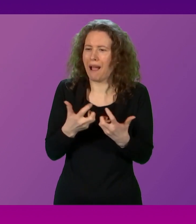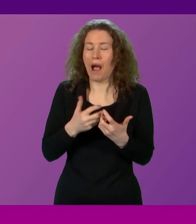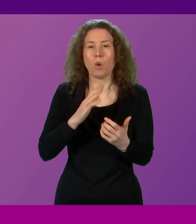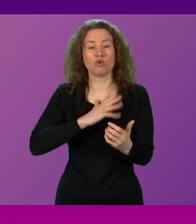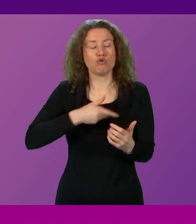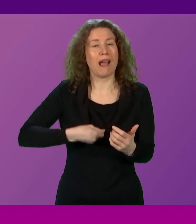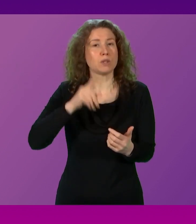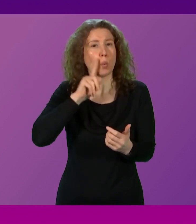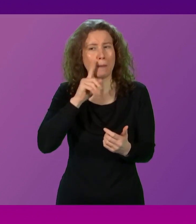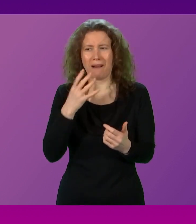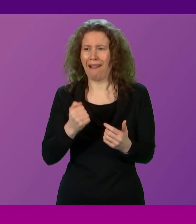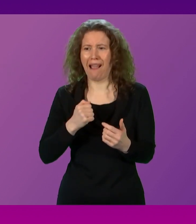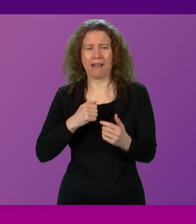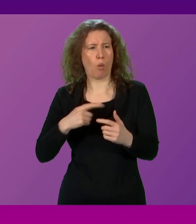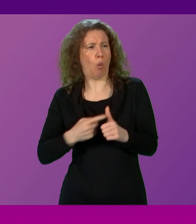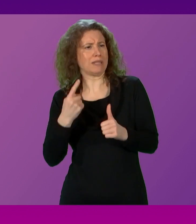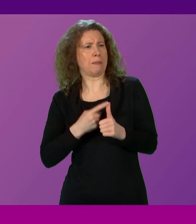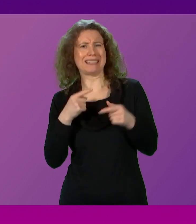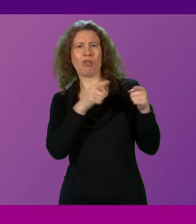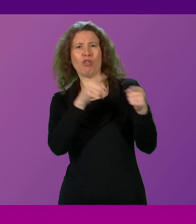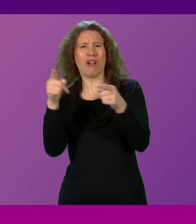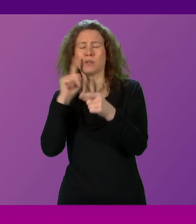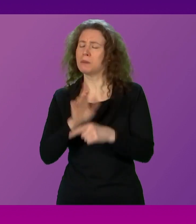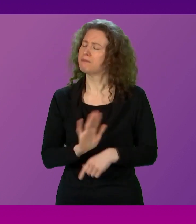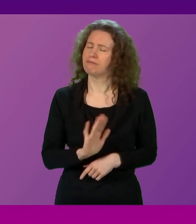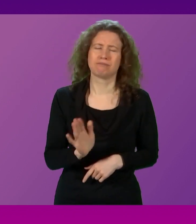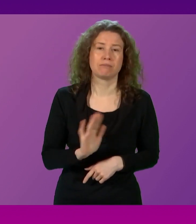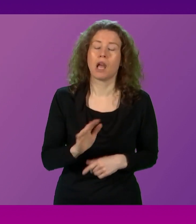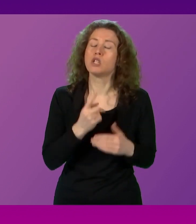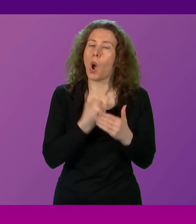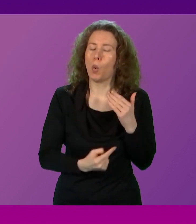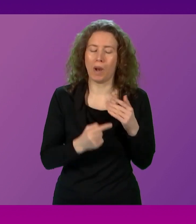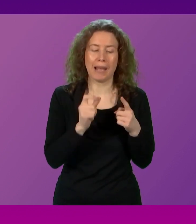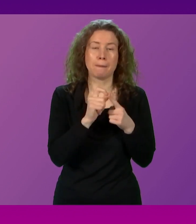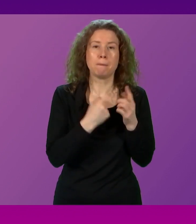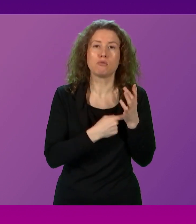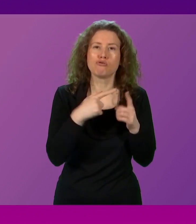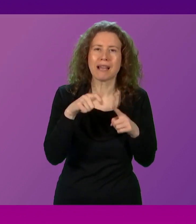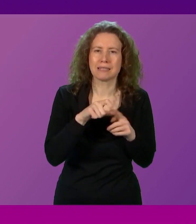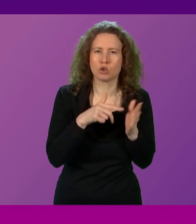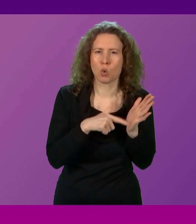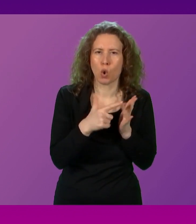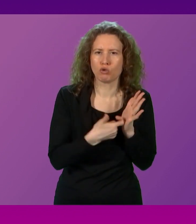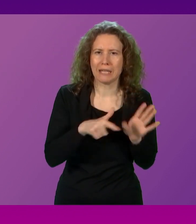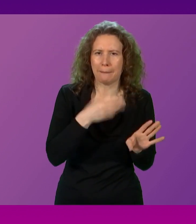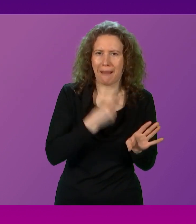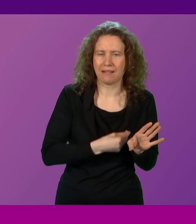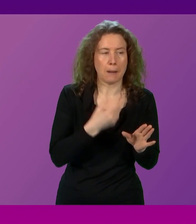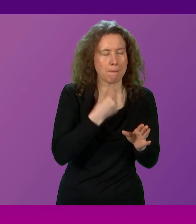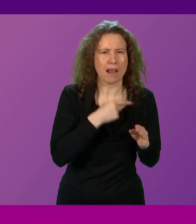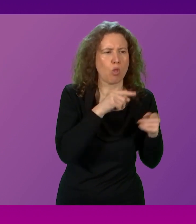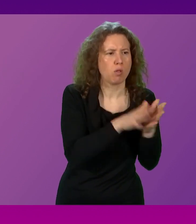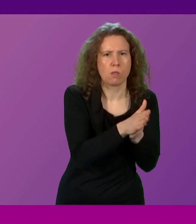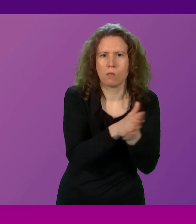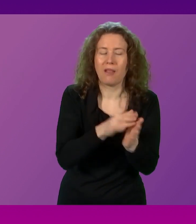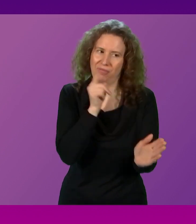women pose an inherent threat to women. Predatory men, as has always been the case, are the risk to